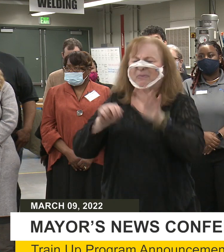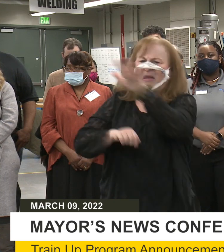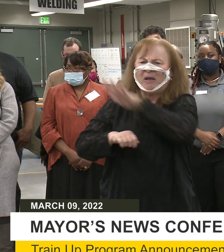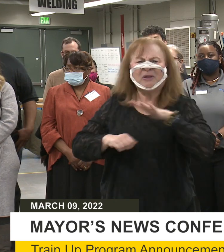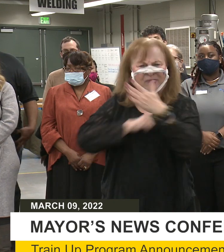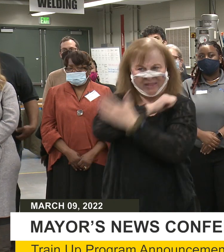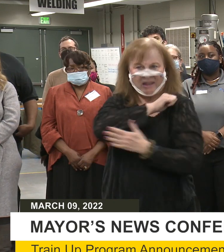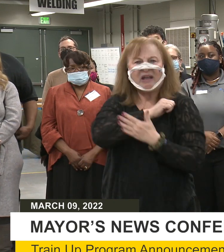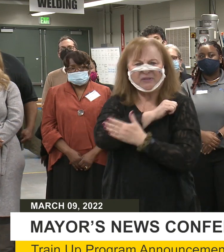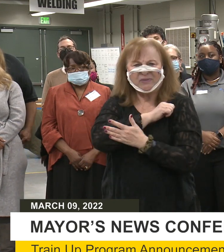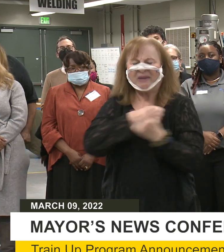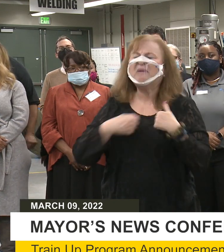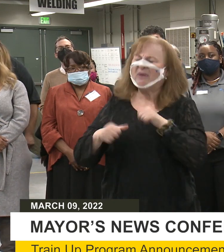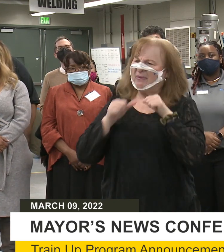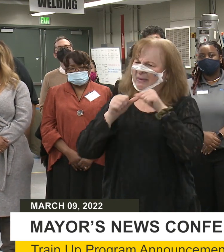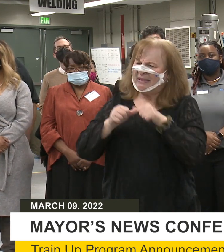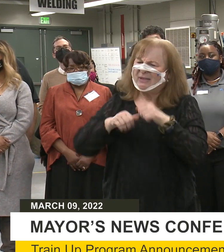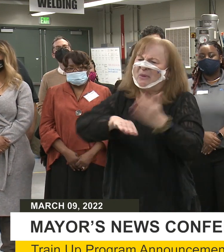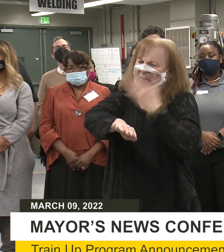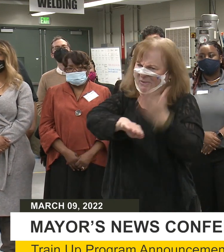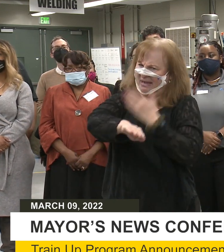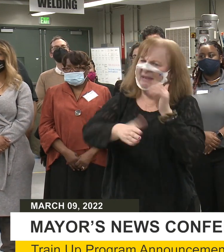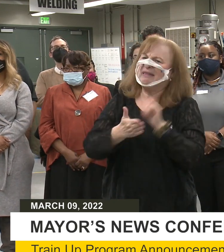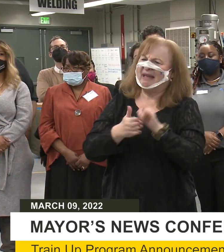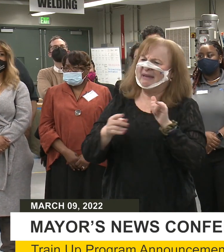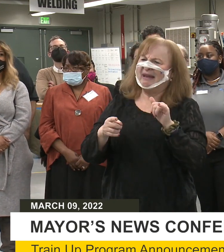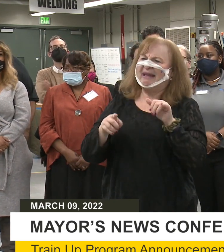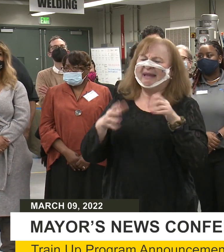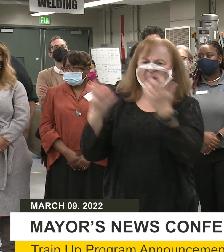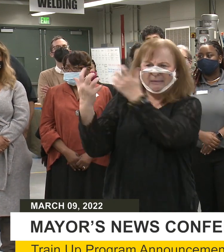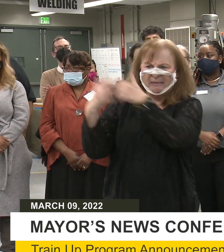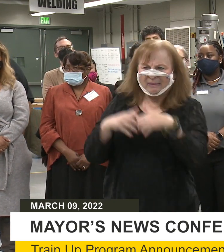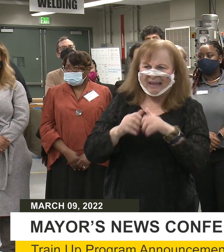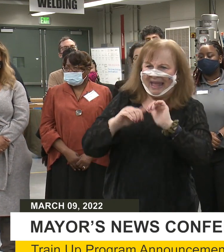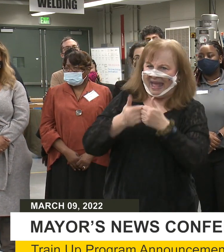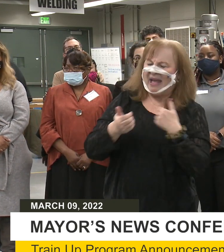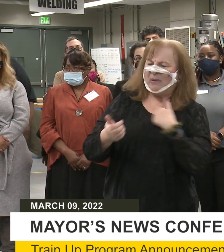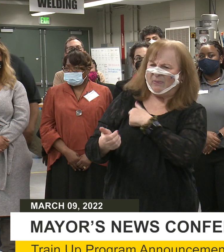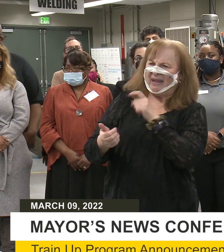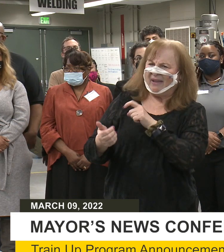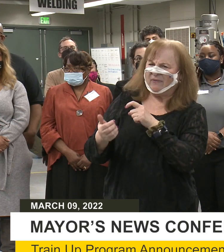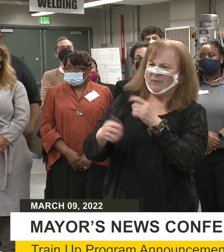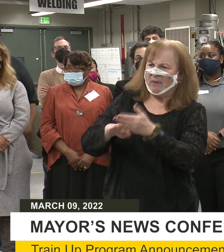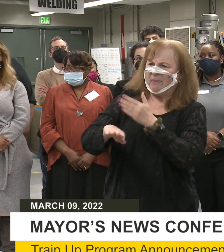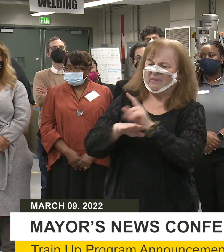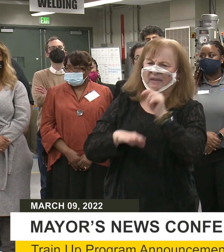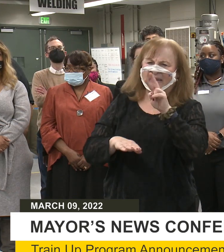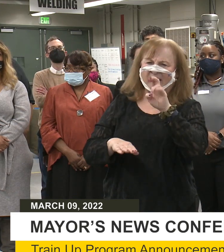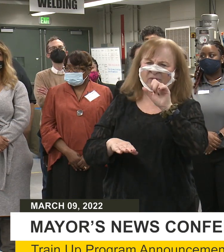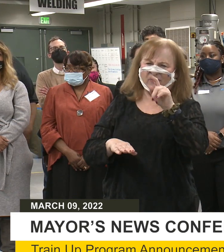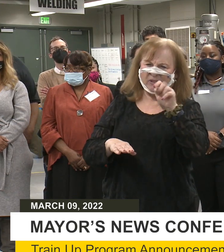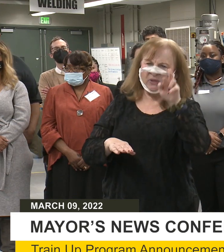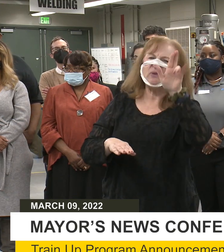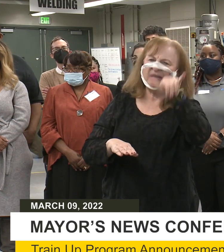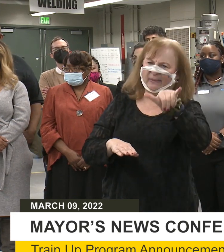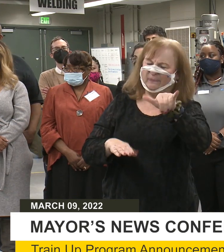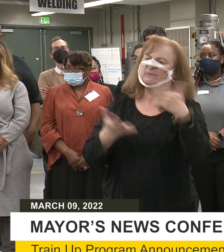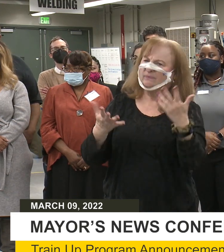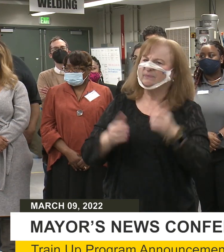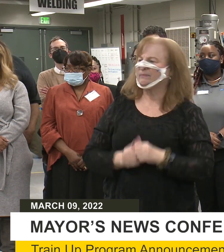around the country. We will be continuously updating it as accordance with how we have to update Treasury and that's how we'll do it.